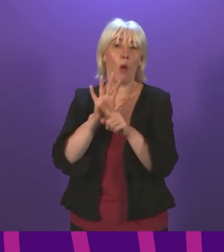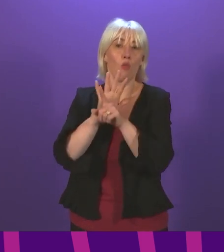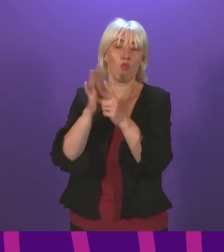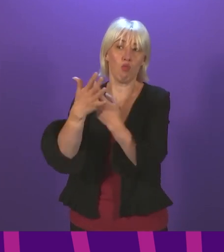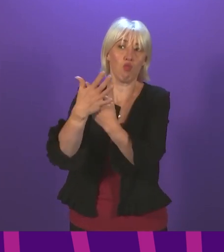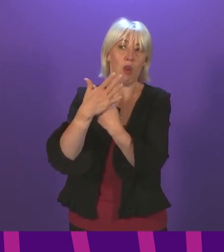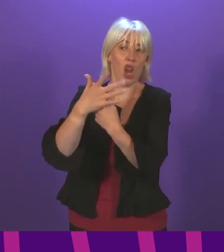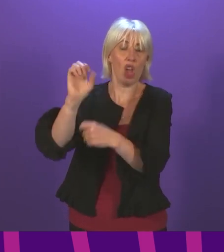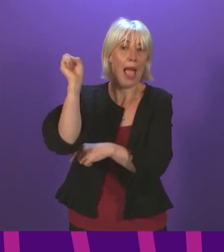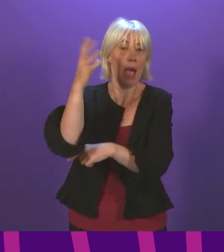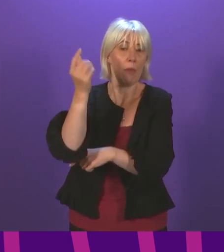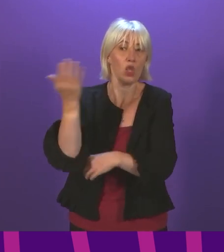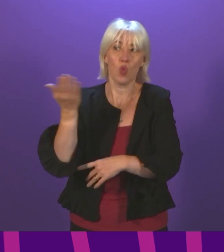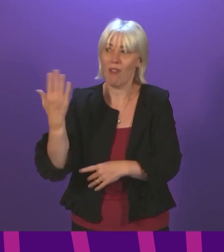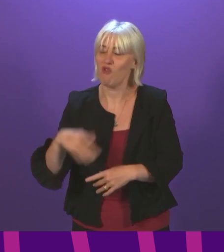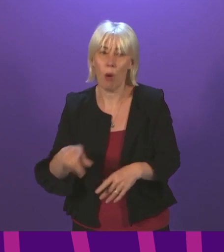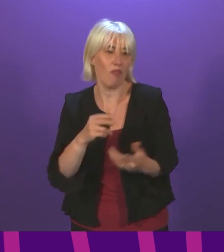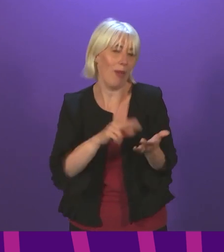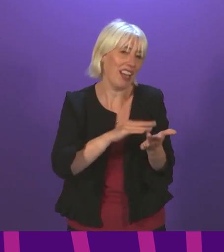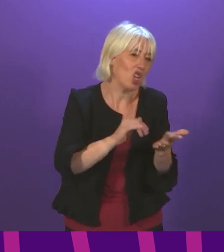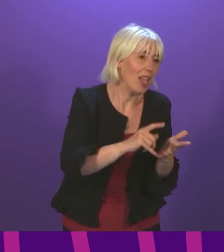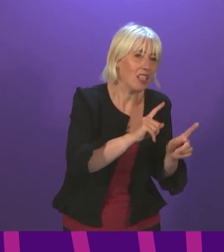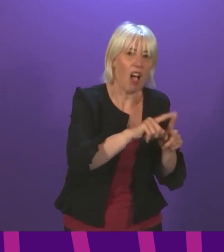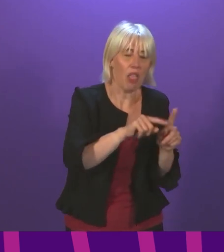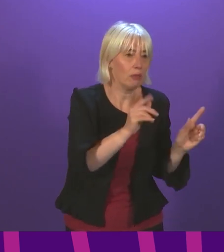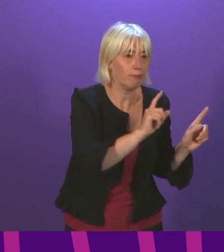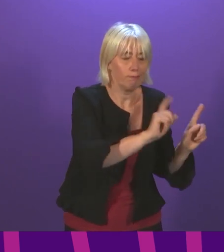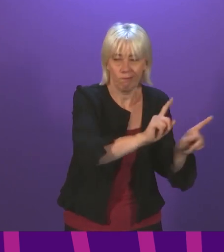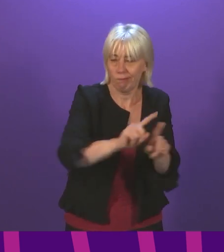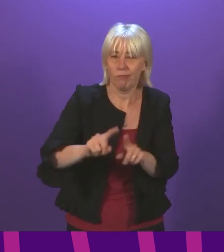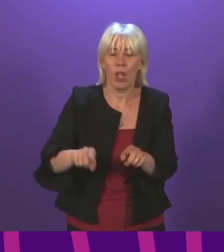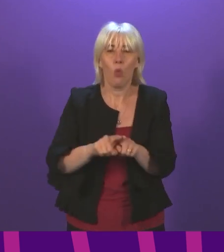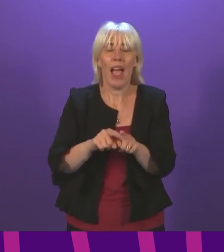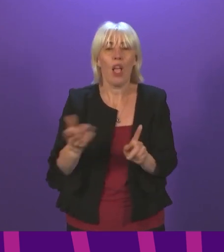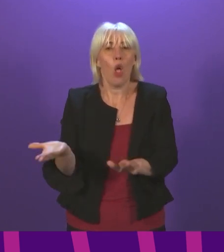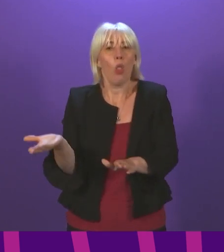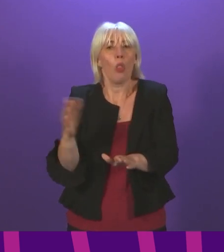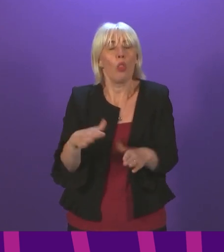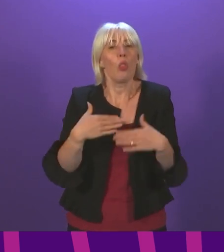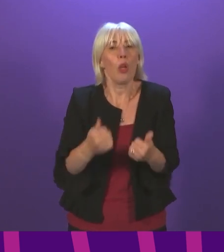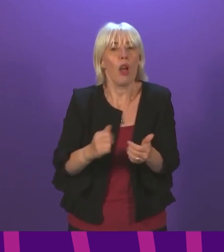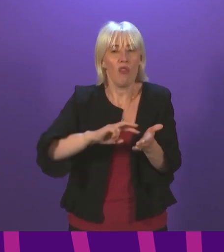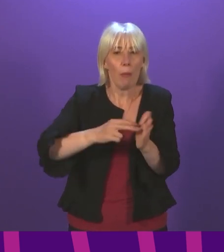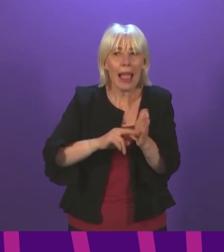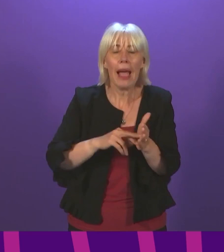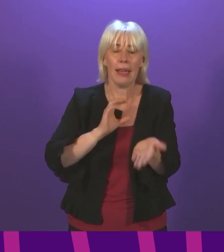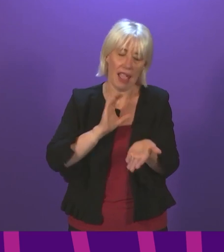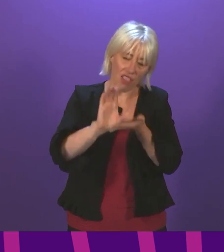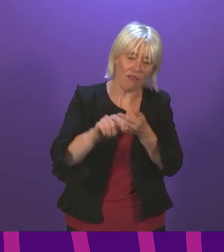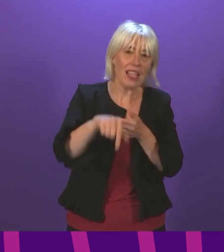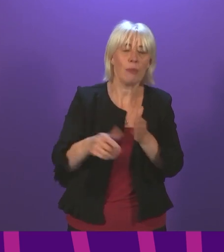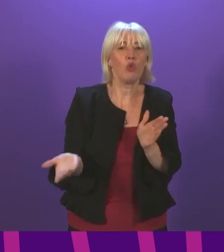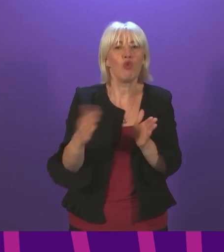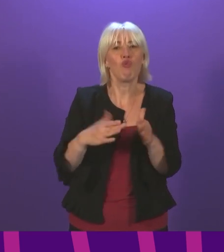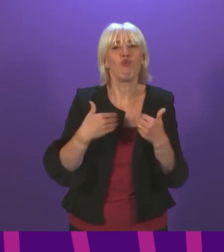service comes from pressures elsewhere in the health service, which is why the NHS recovery plan and the investment that supports that recovery plan is so